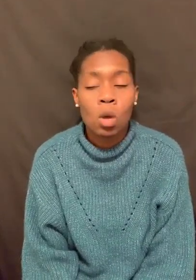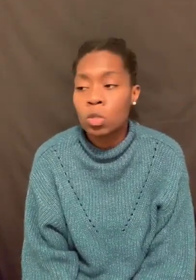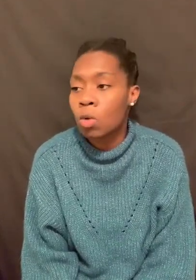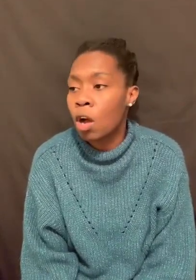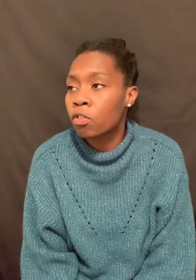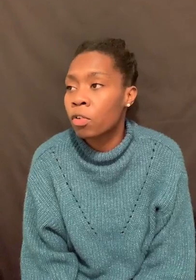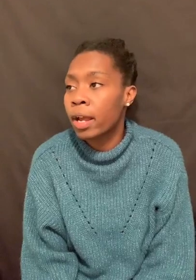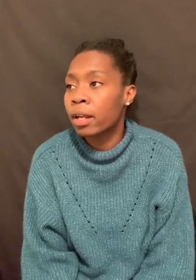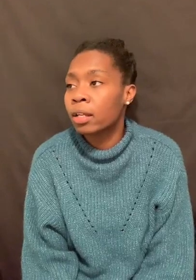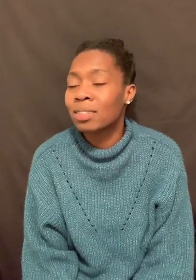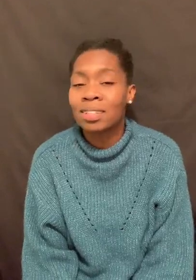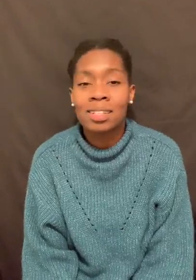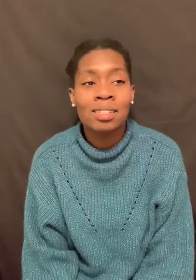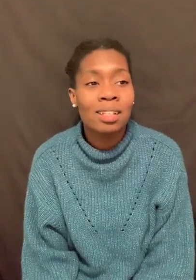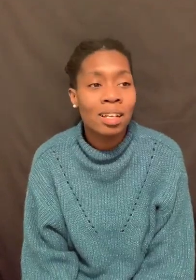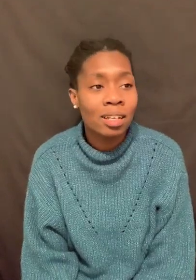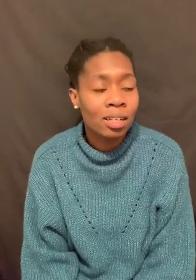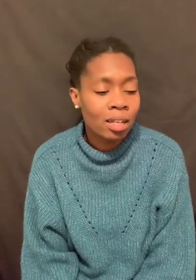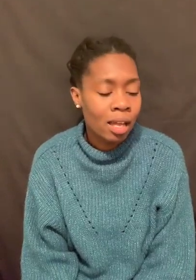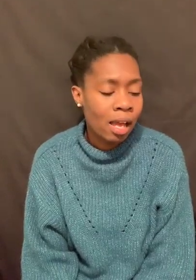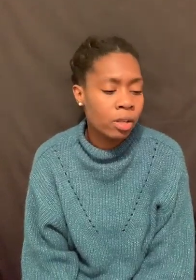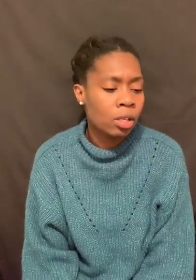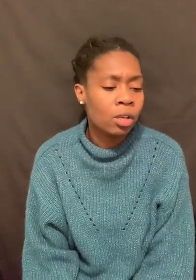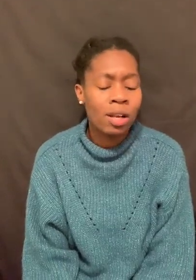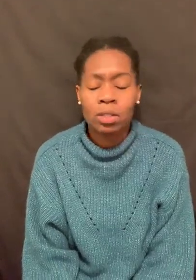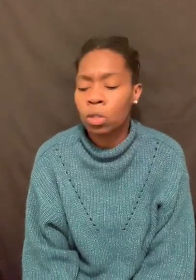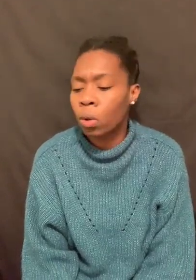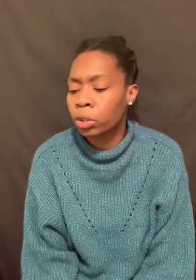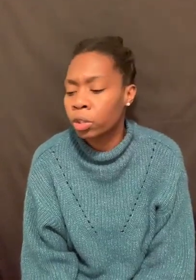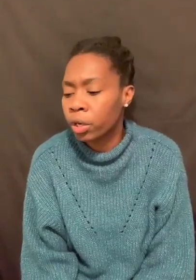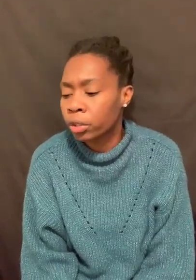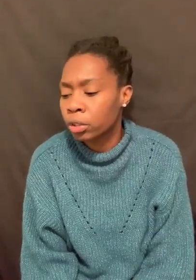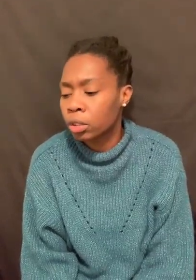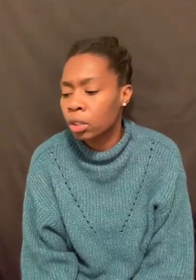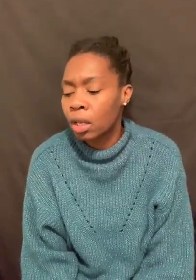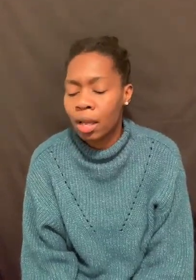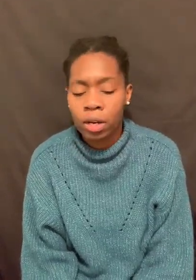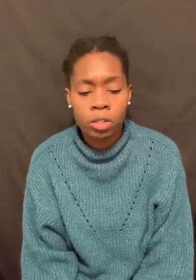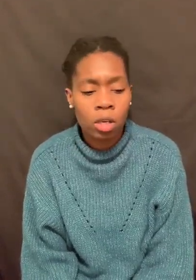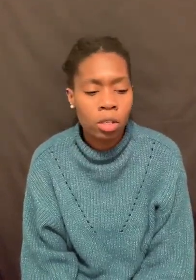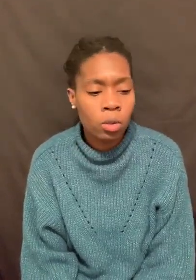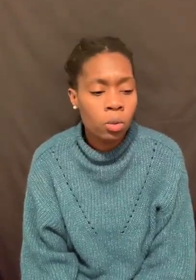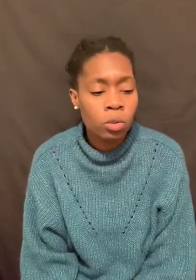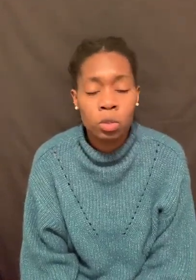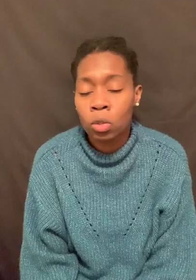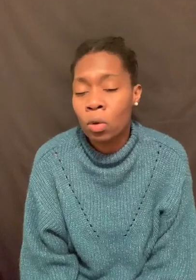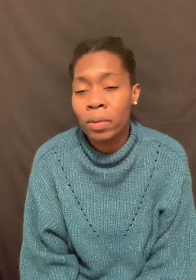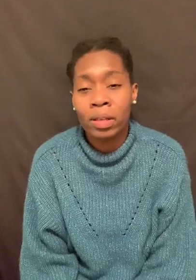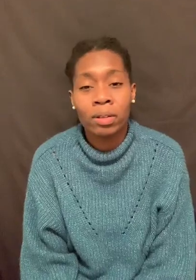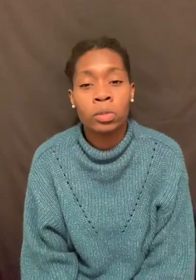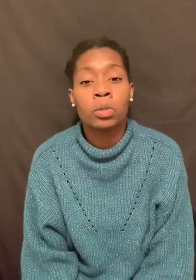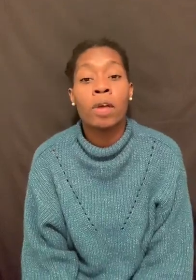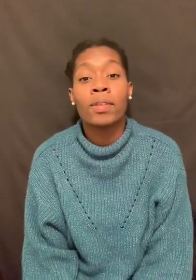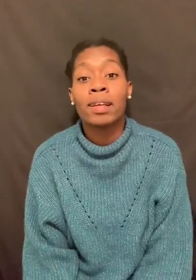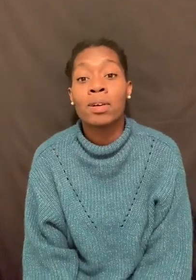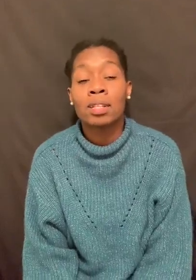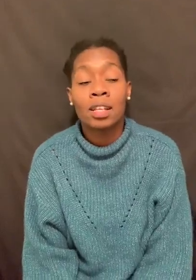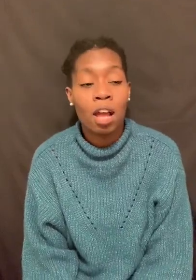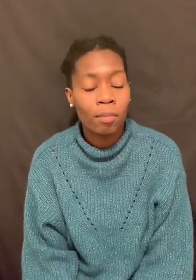Those who are afraid to get sick. And they're telling you not to go to church. And they're telling you to do everything else in life.